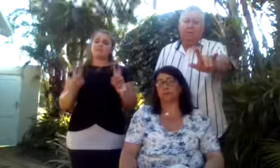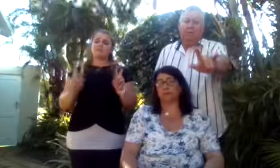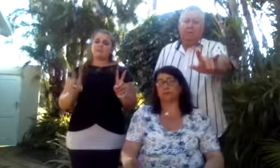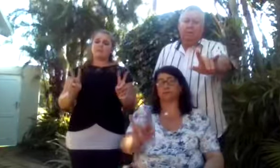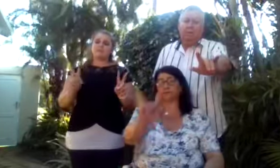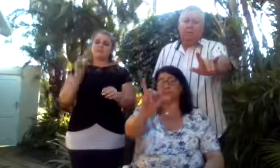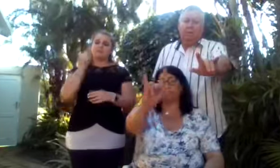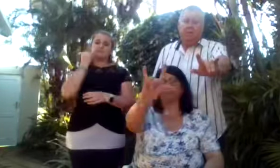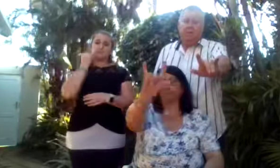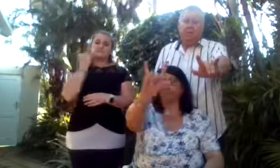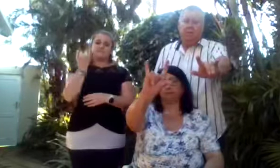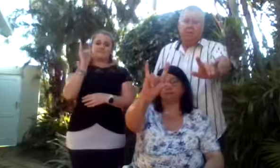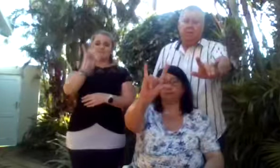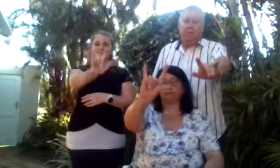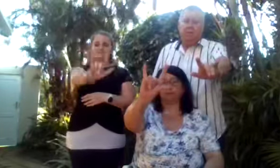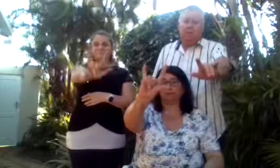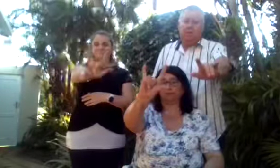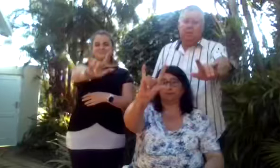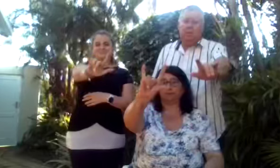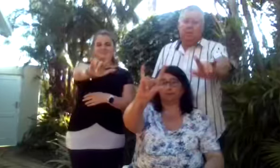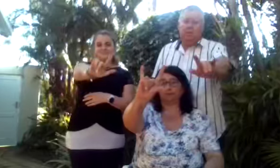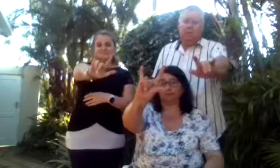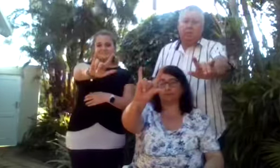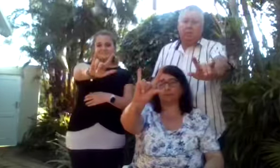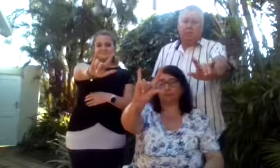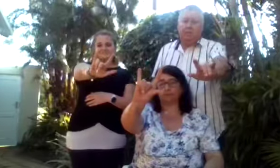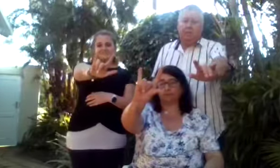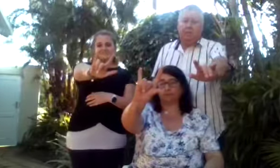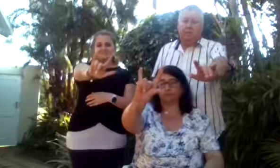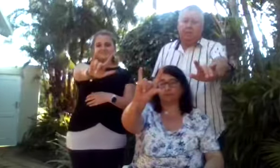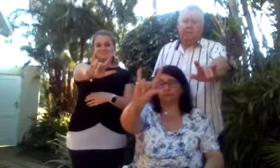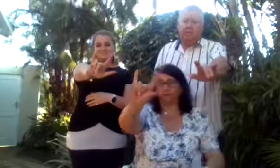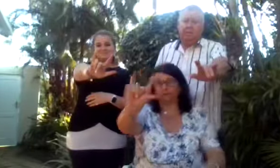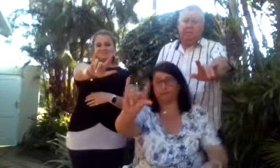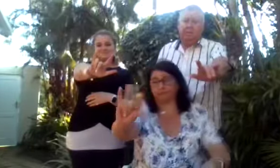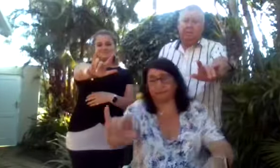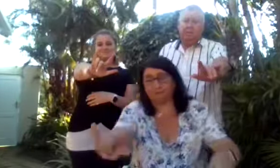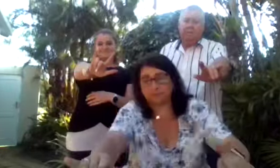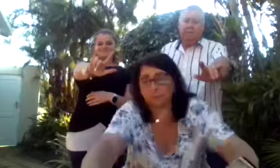Have you lots, Jess. Until we meet again.